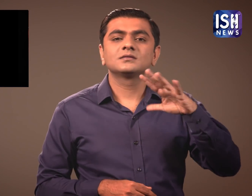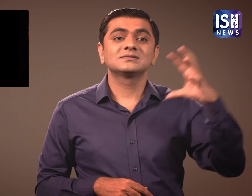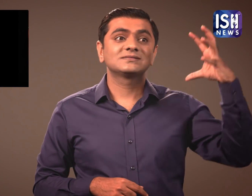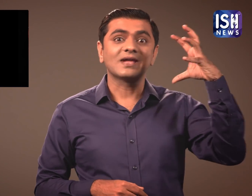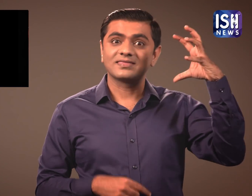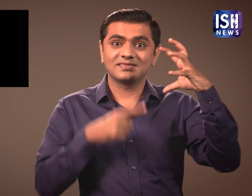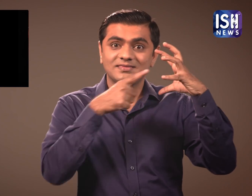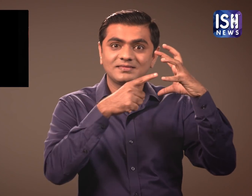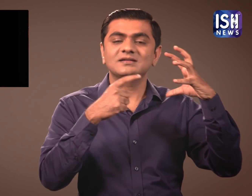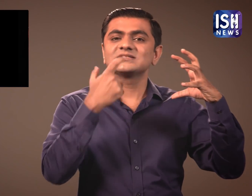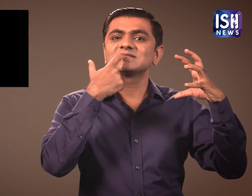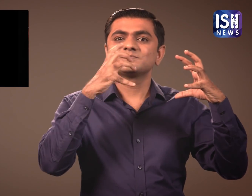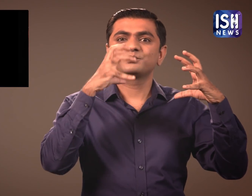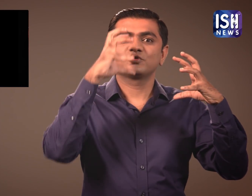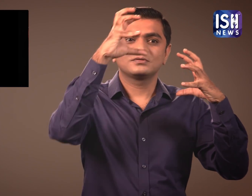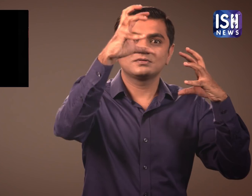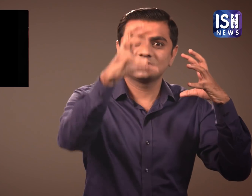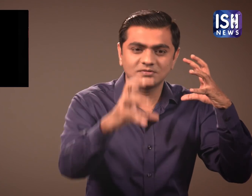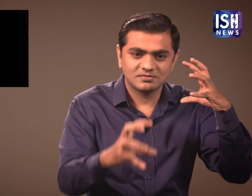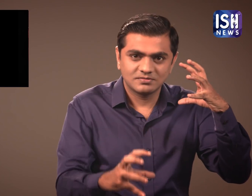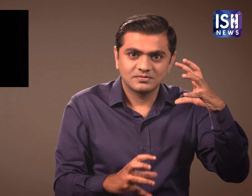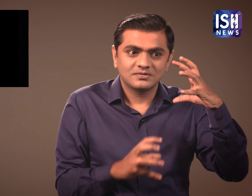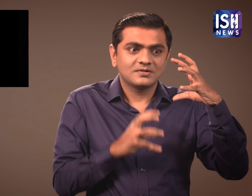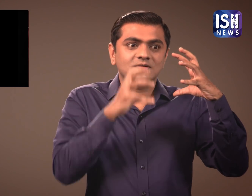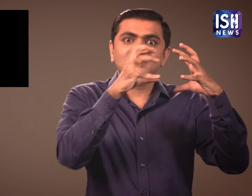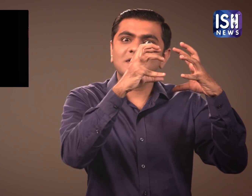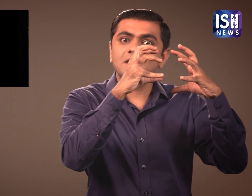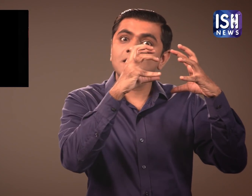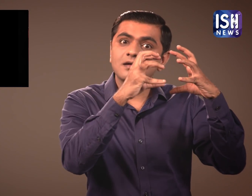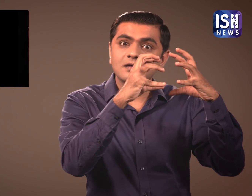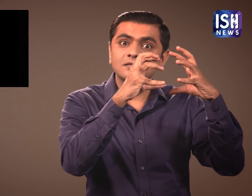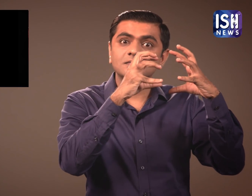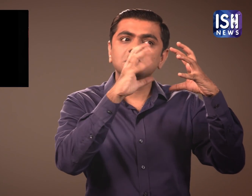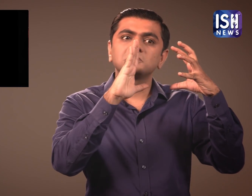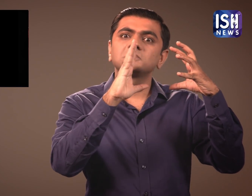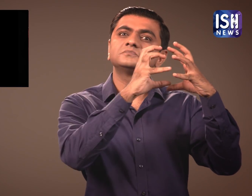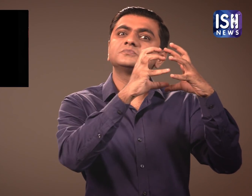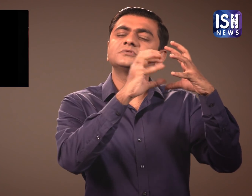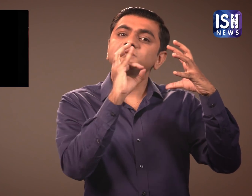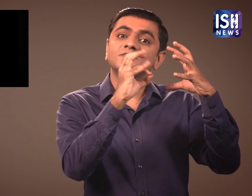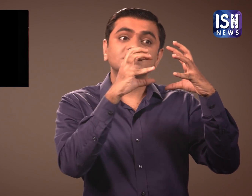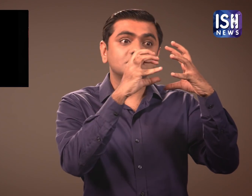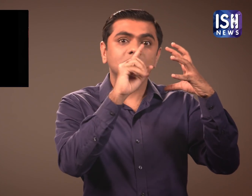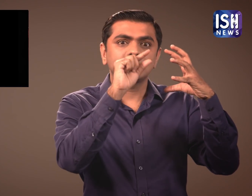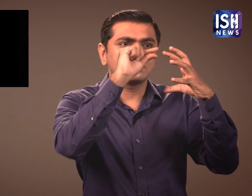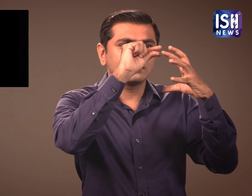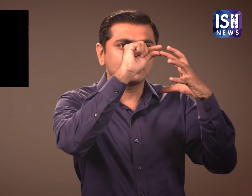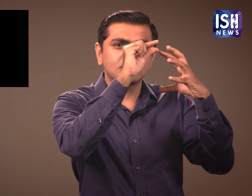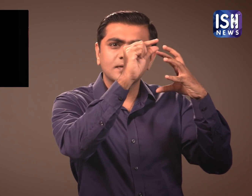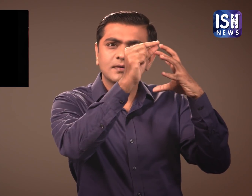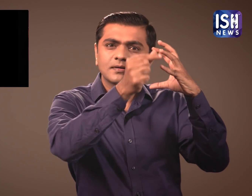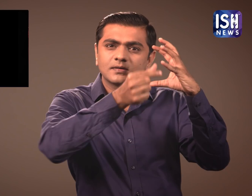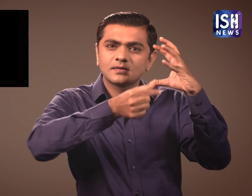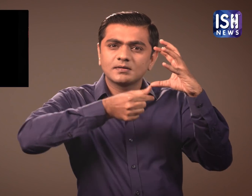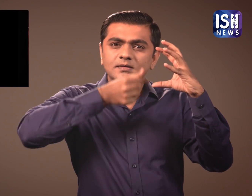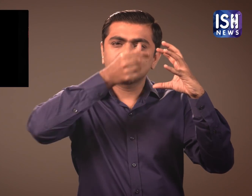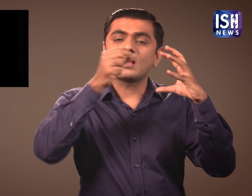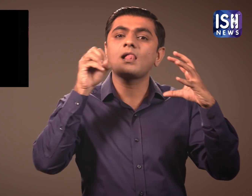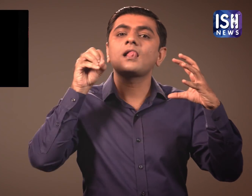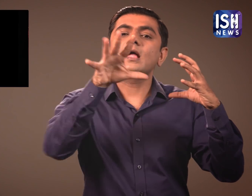1. It occurs when the Moon covers the Sun's centre, leaving the Sun's outer